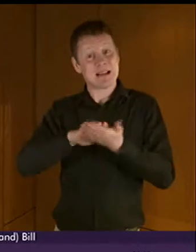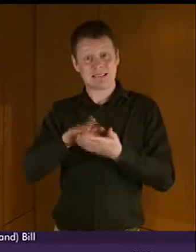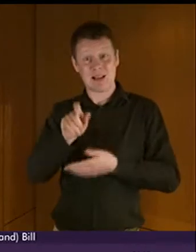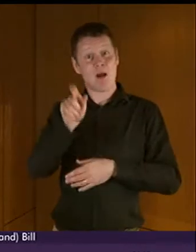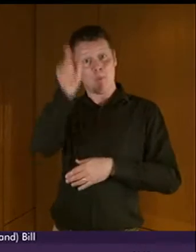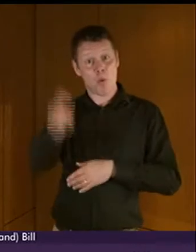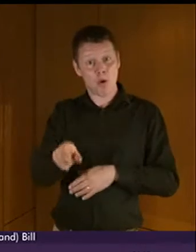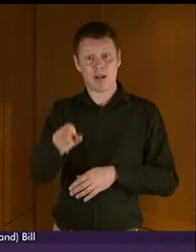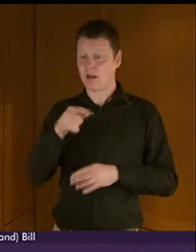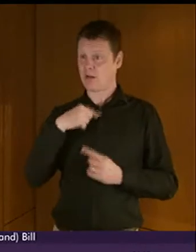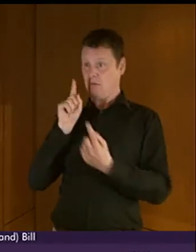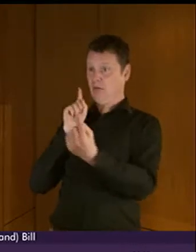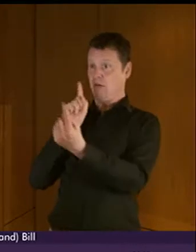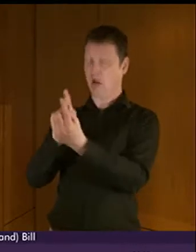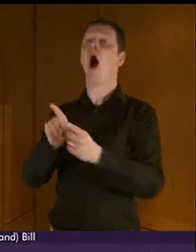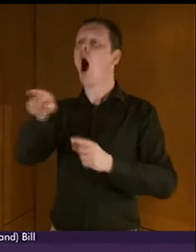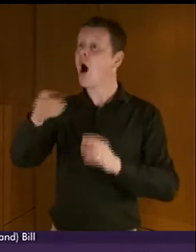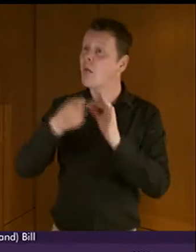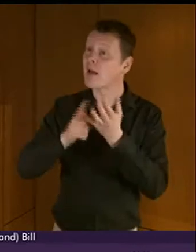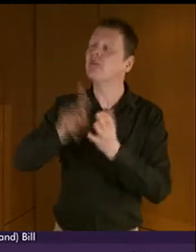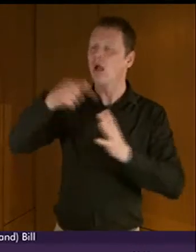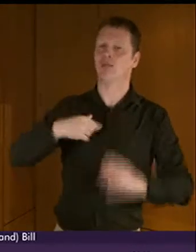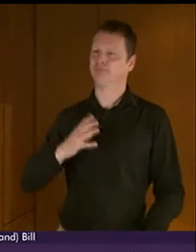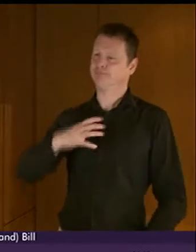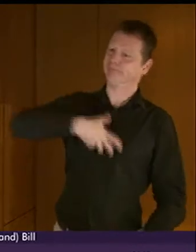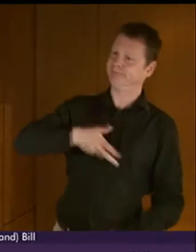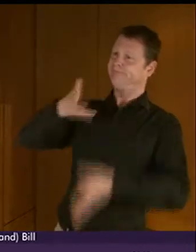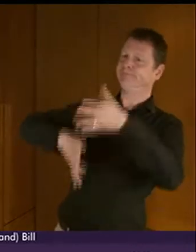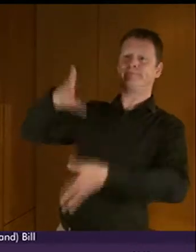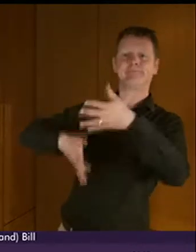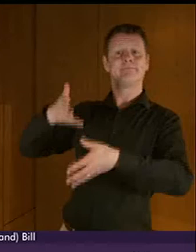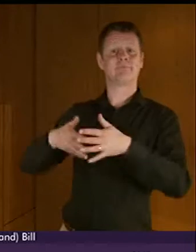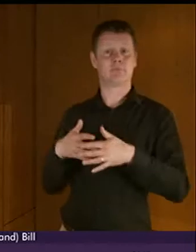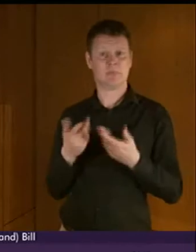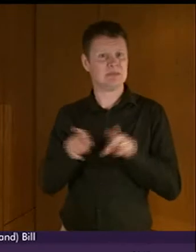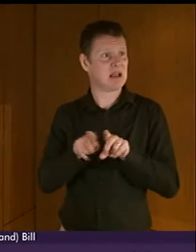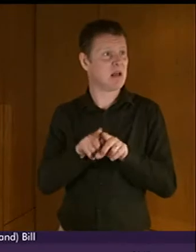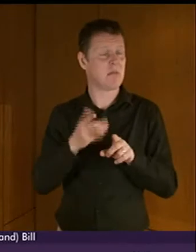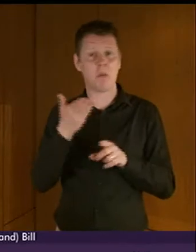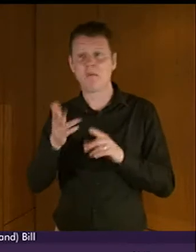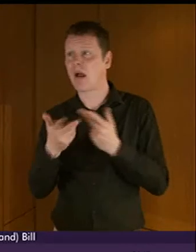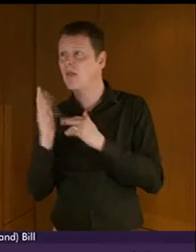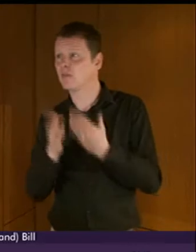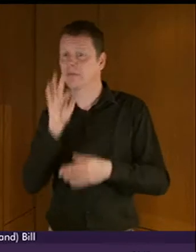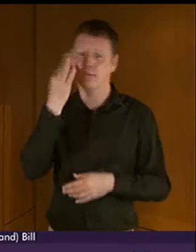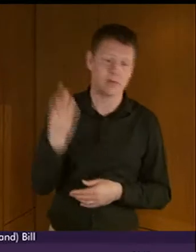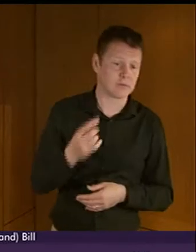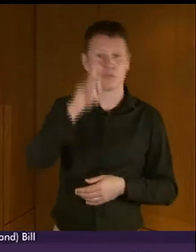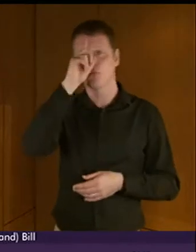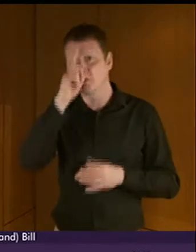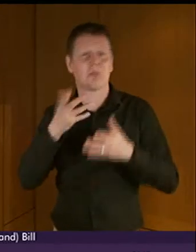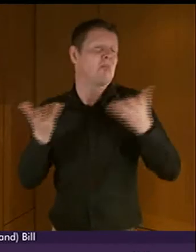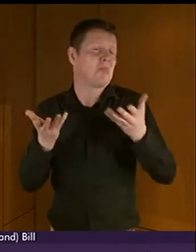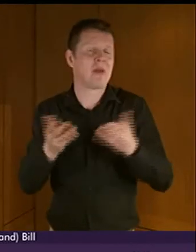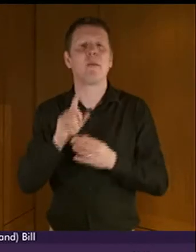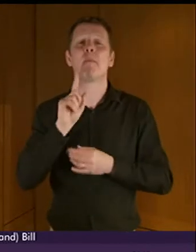is a BSL speaker rather than French or German or whatever other language you want to come up with. So I think we can already see